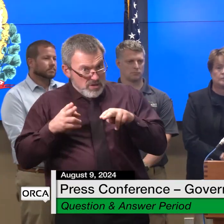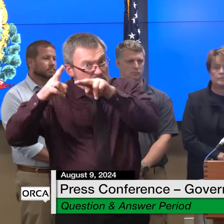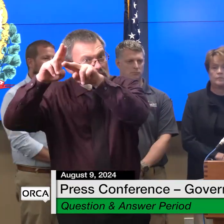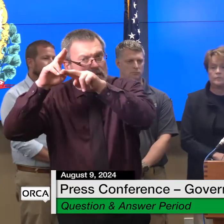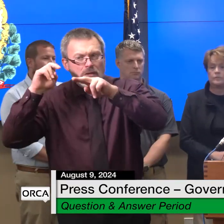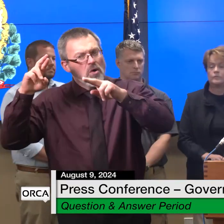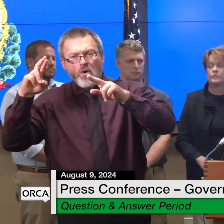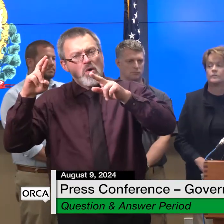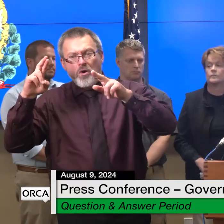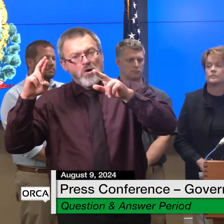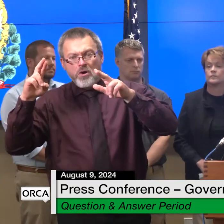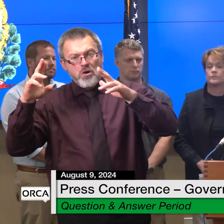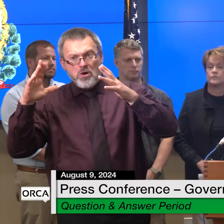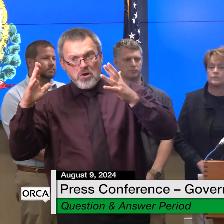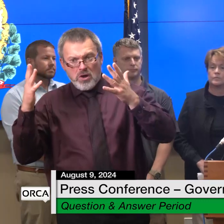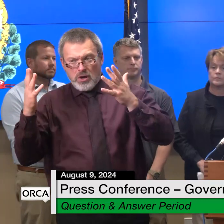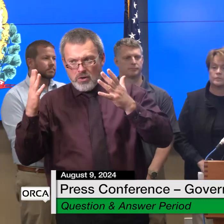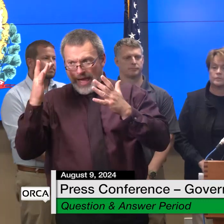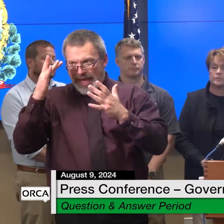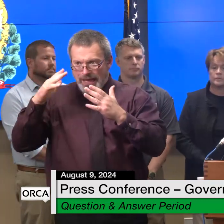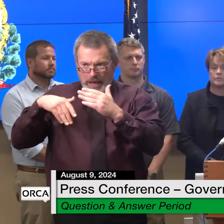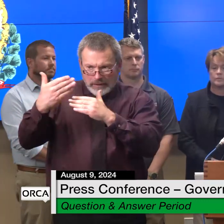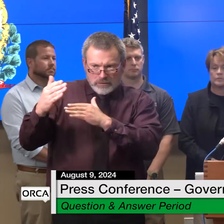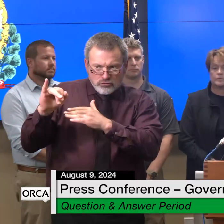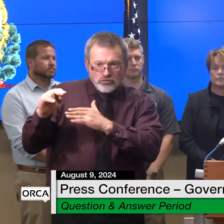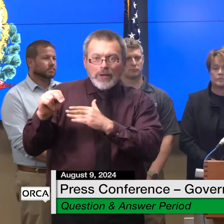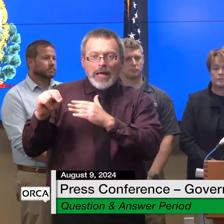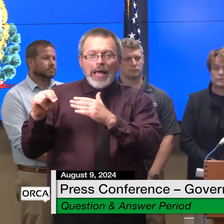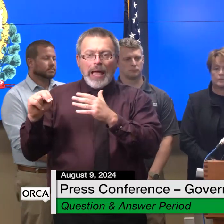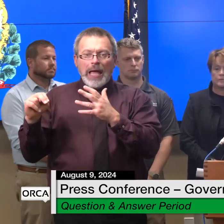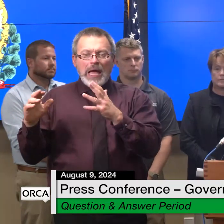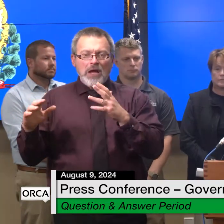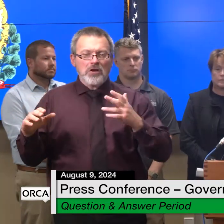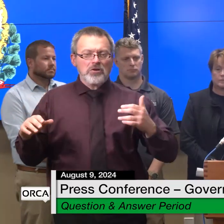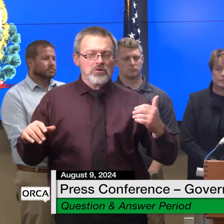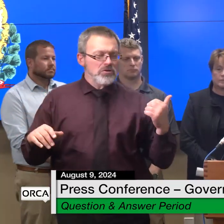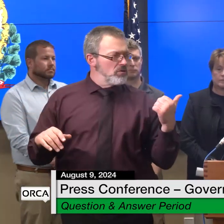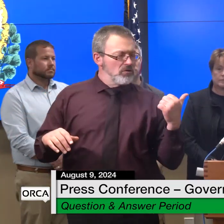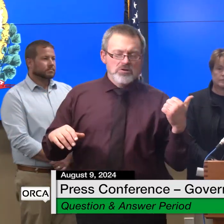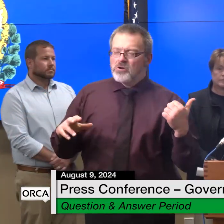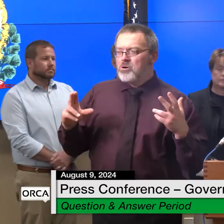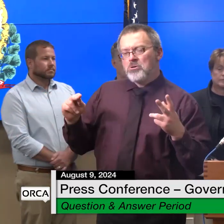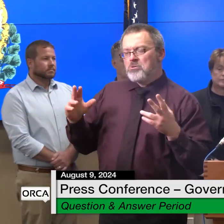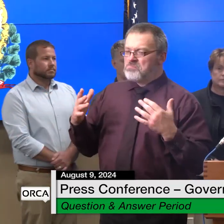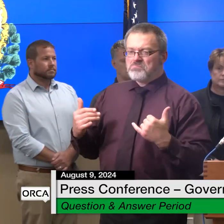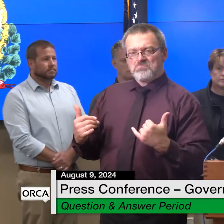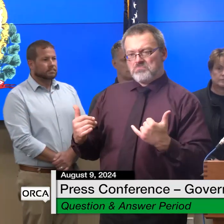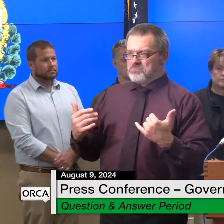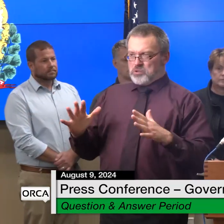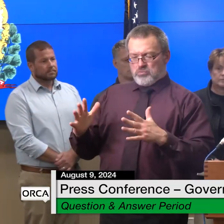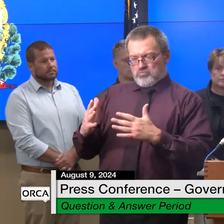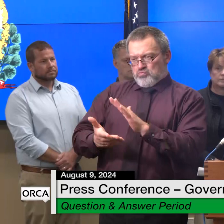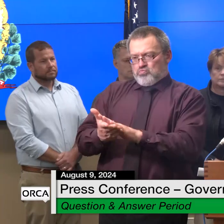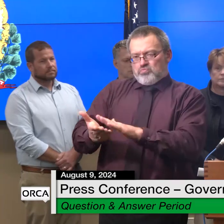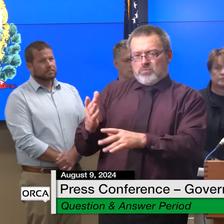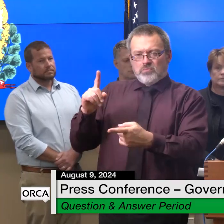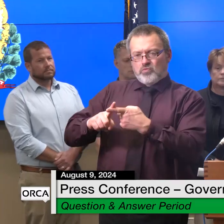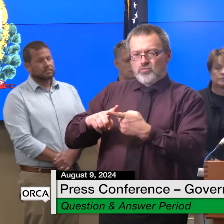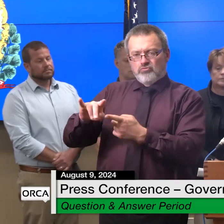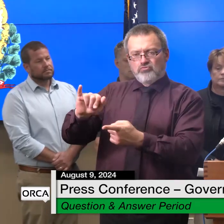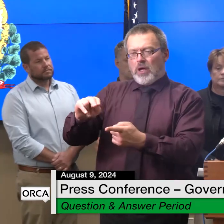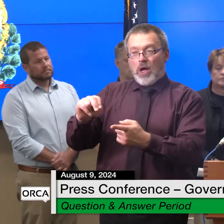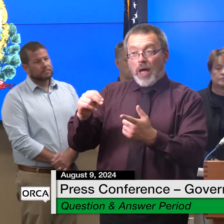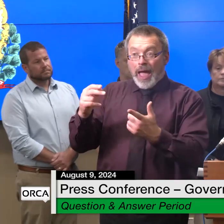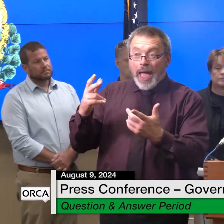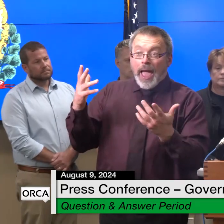legislative session or is that that it until january do you think um it's hard to say what's going to happen in the